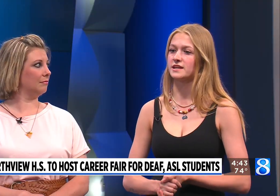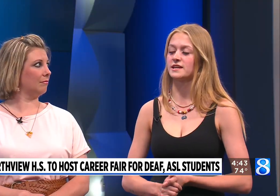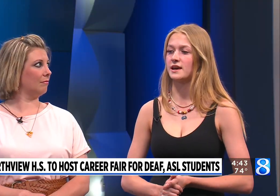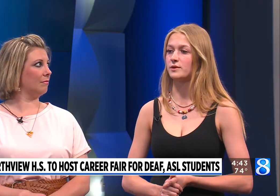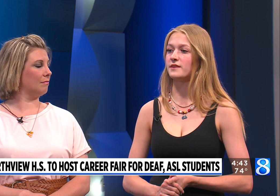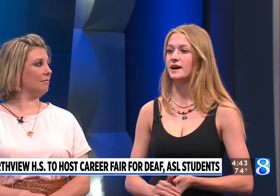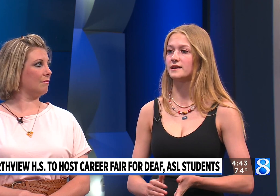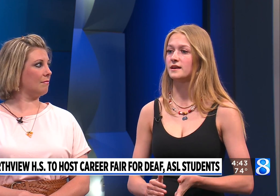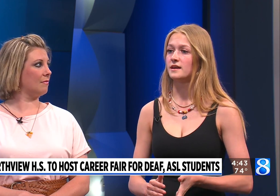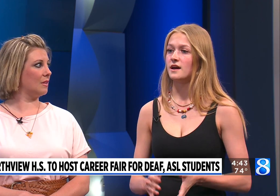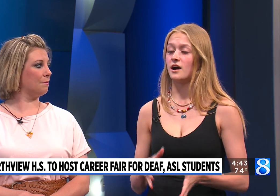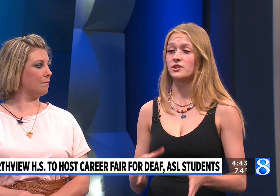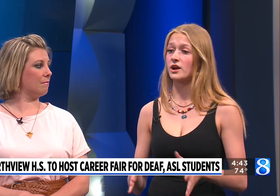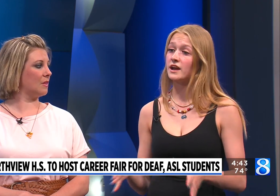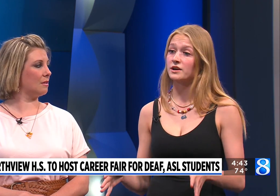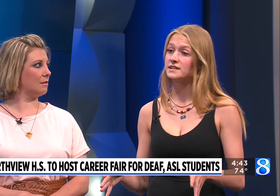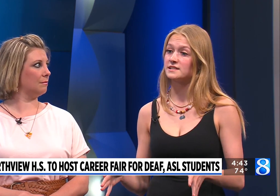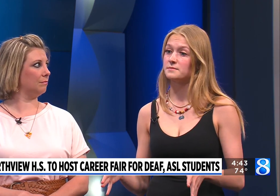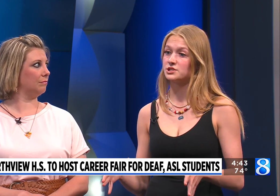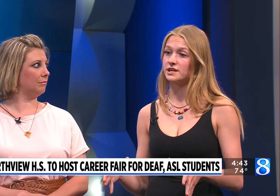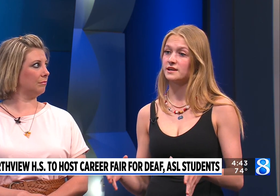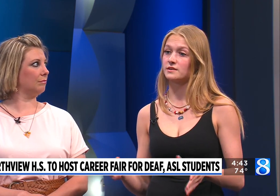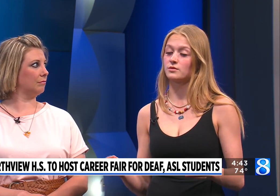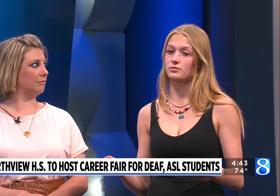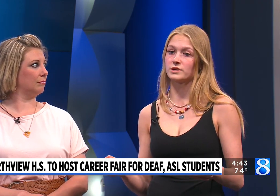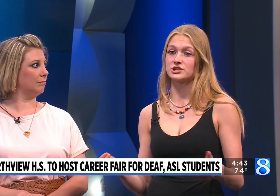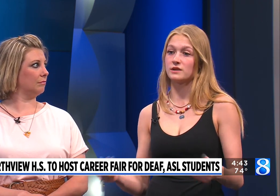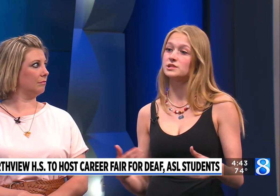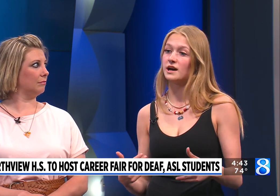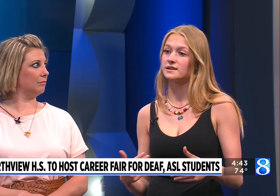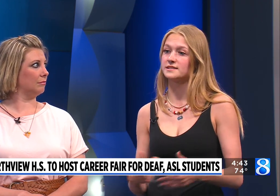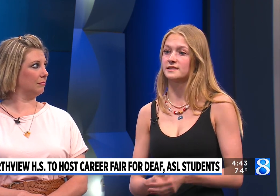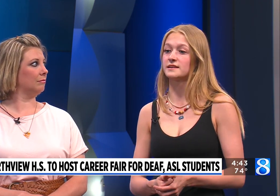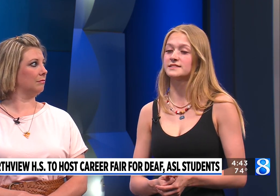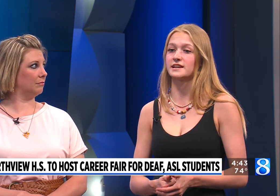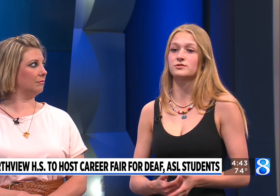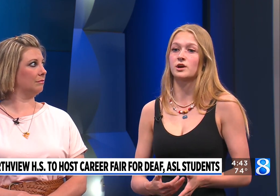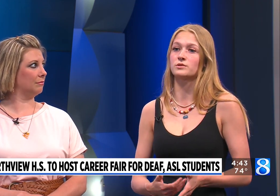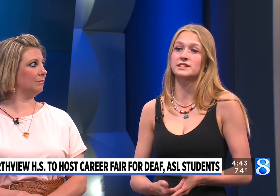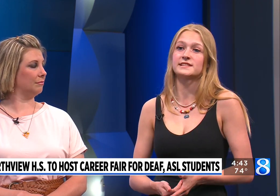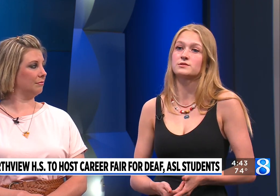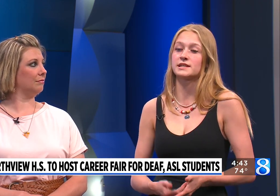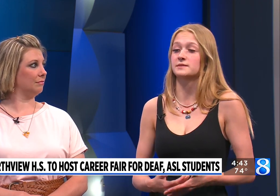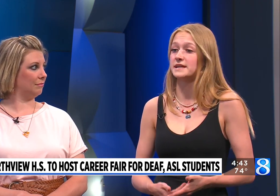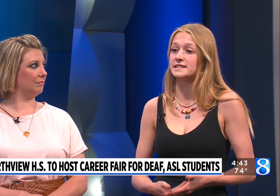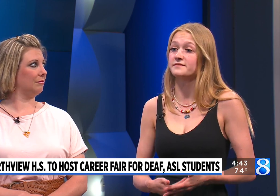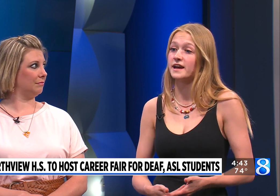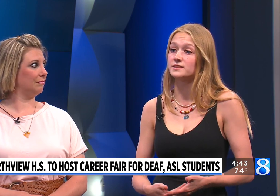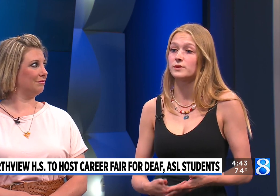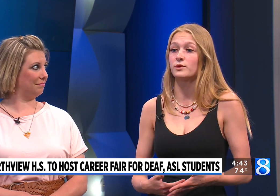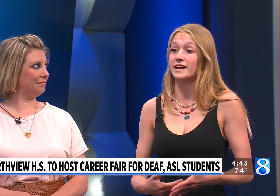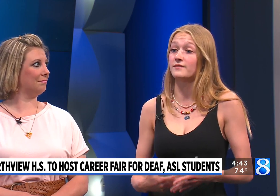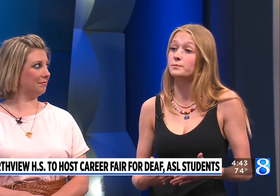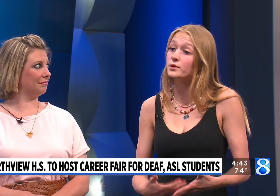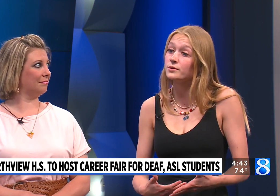and we've had other areas in Michigan reach out to us and say, know, this sounds like an amazing event. We want to have a booth.